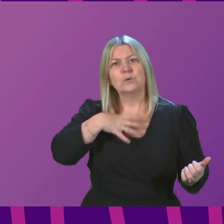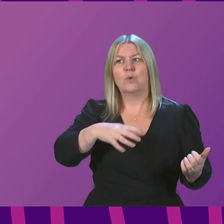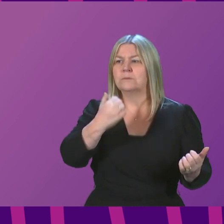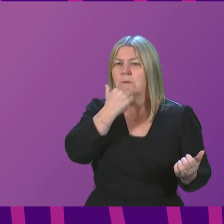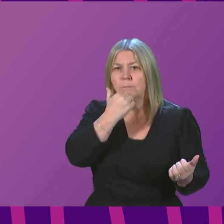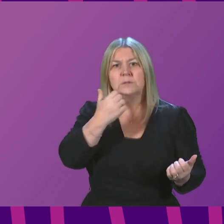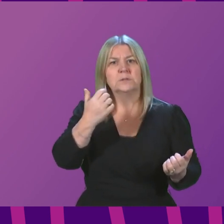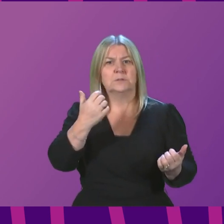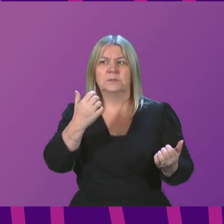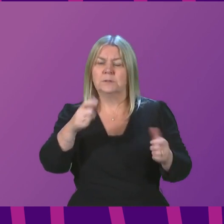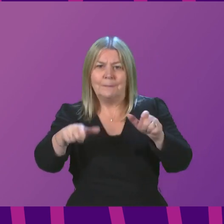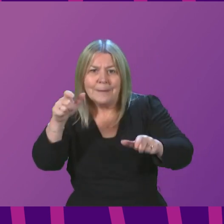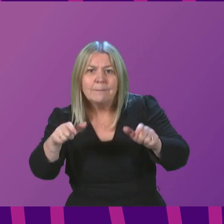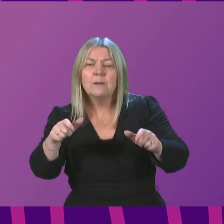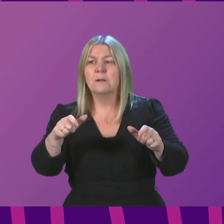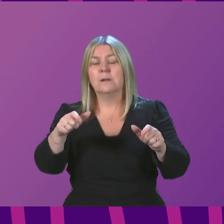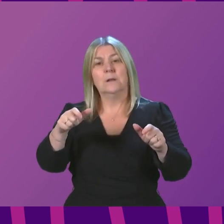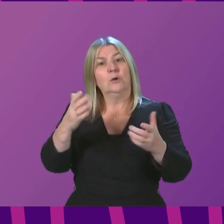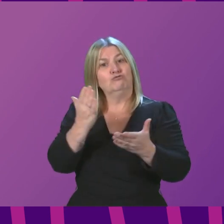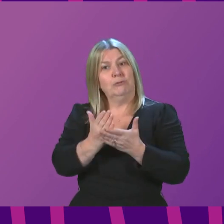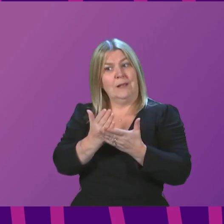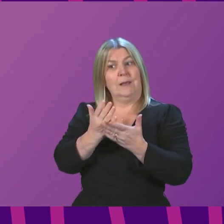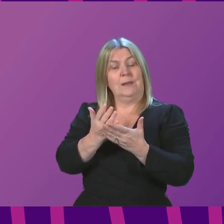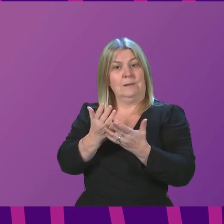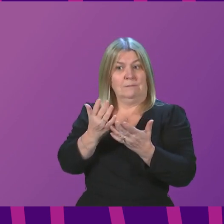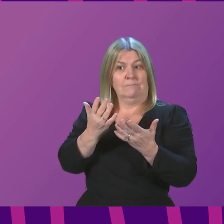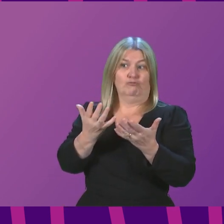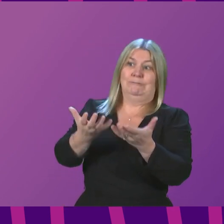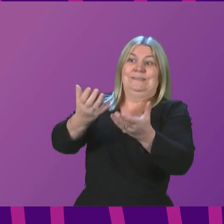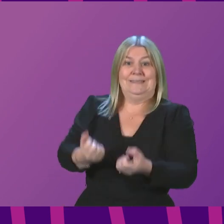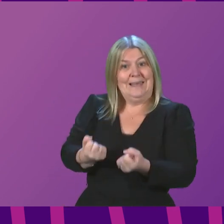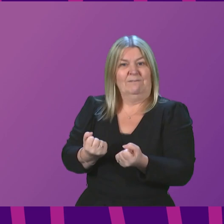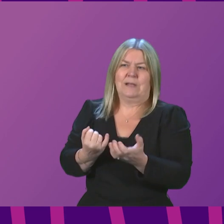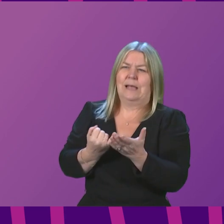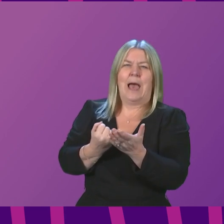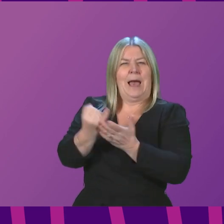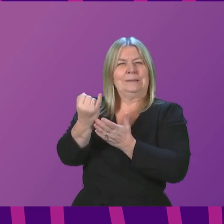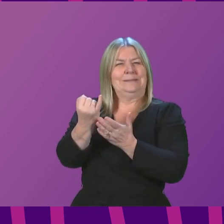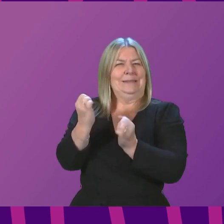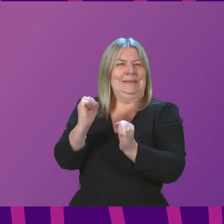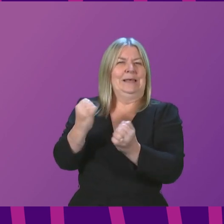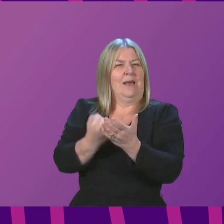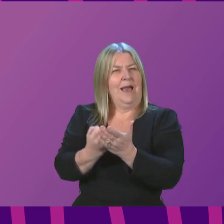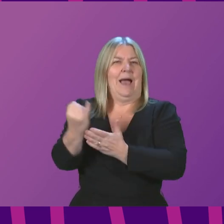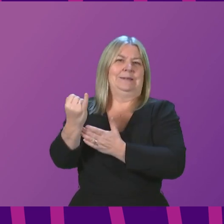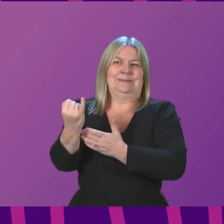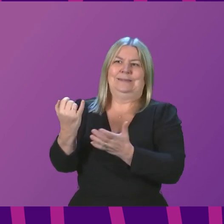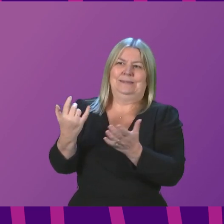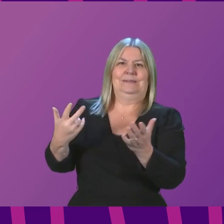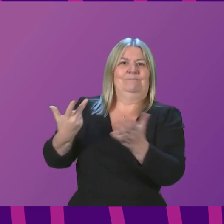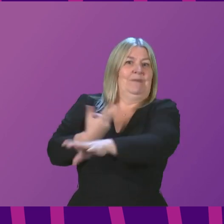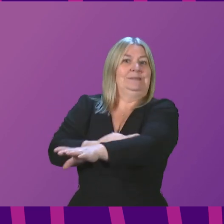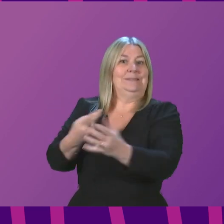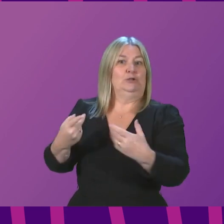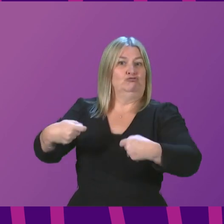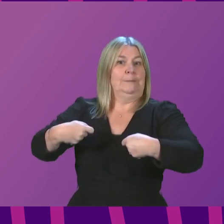range of people who access antiviral treatment expand as treatments continue to expand and as our access to and the availability of